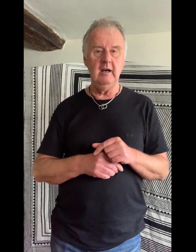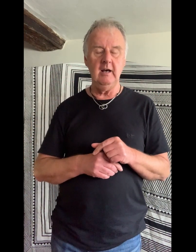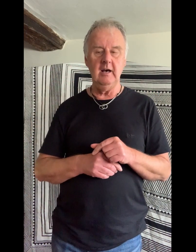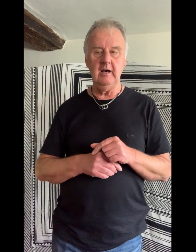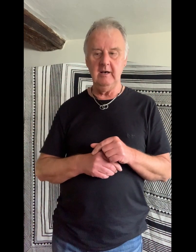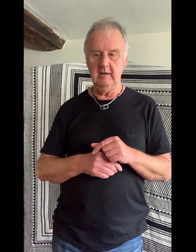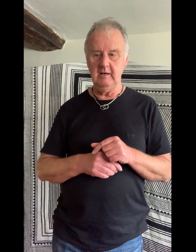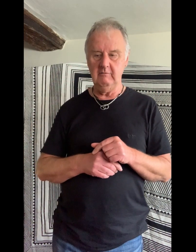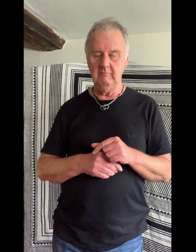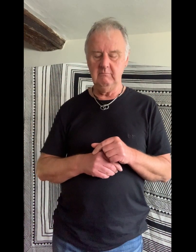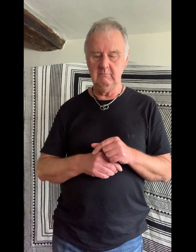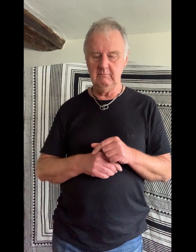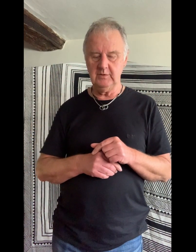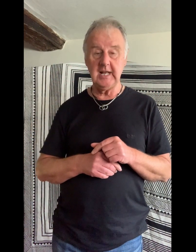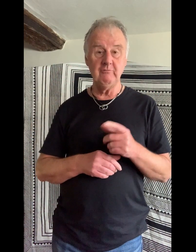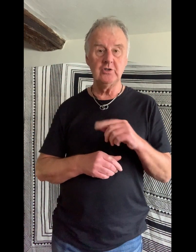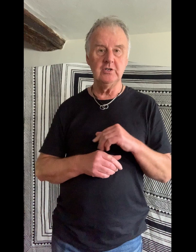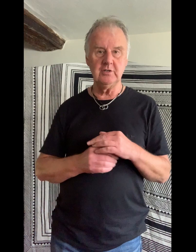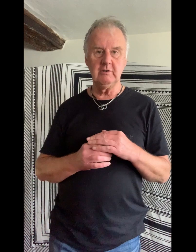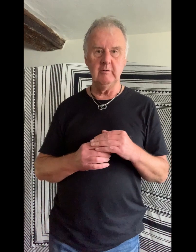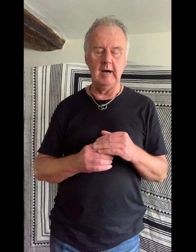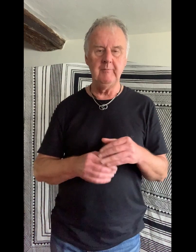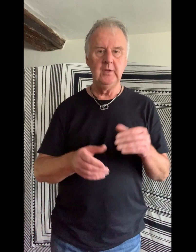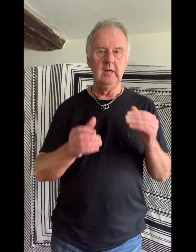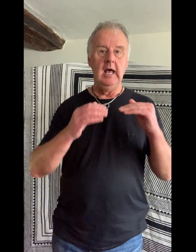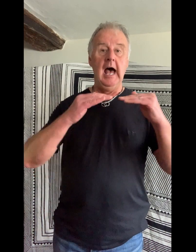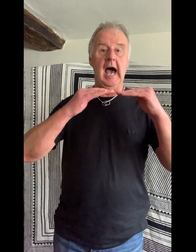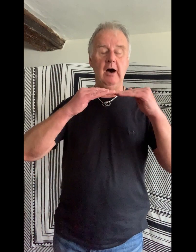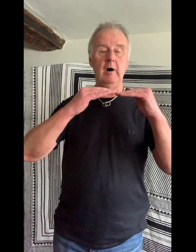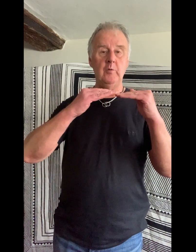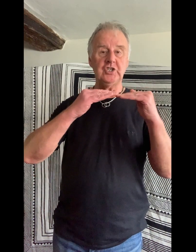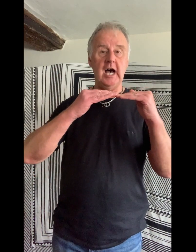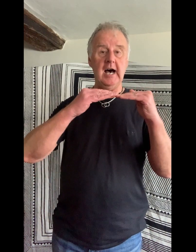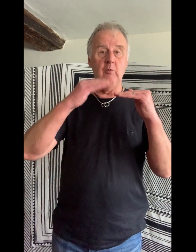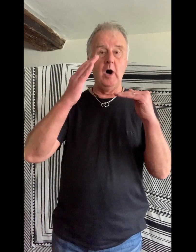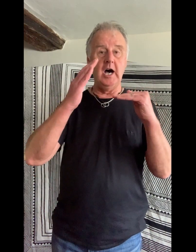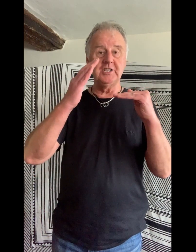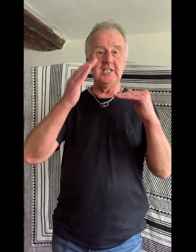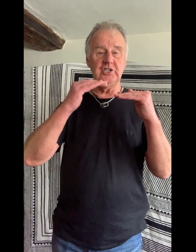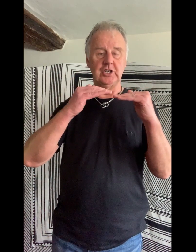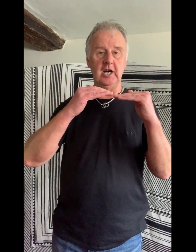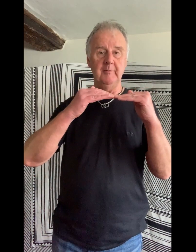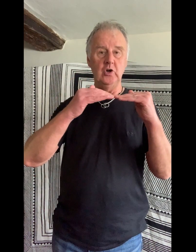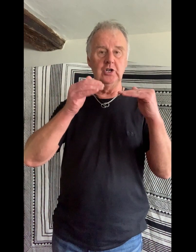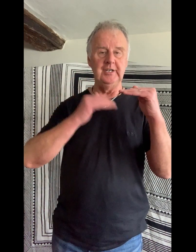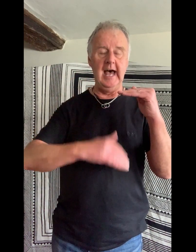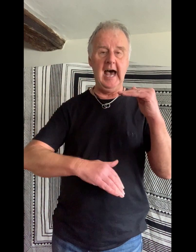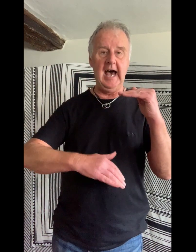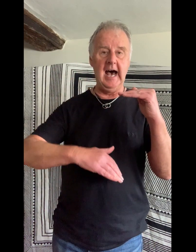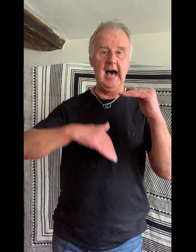Stan Rogers grew up. How I wish I was in Sherbrooke now.